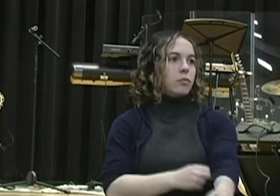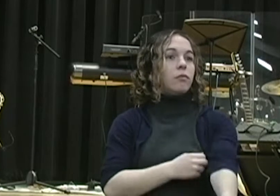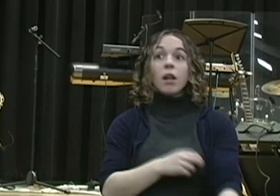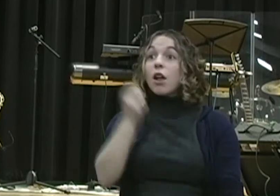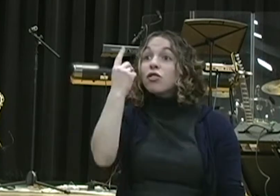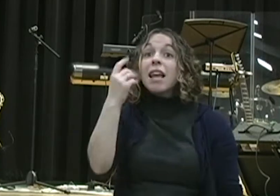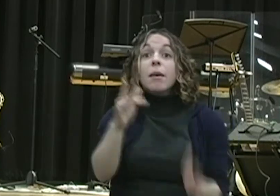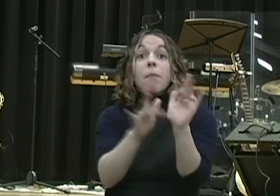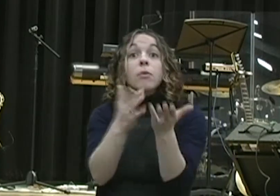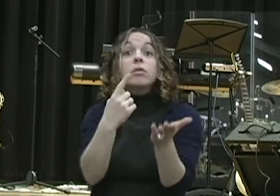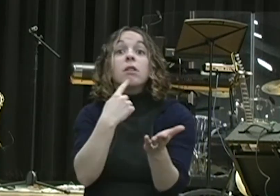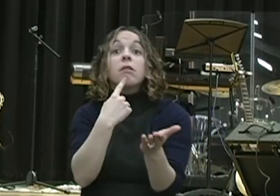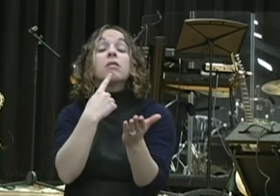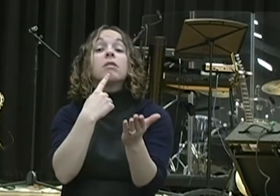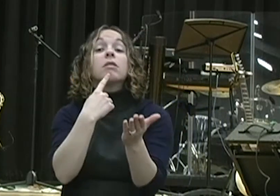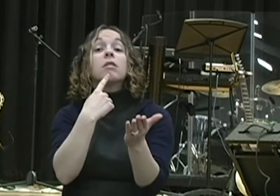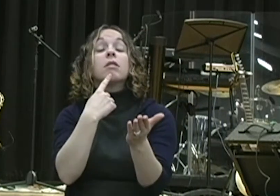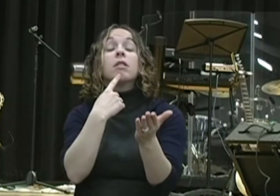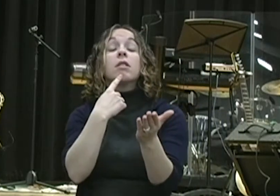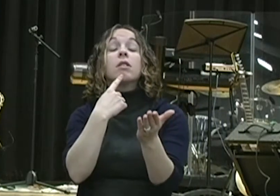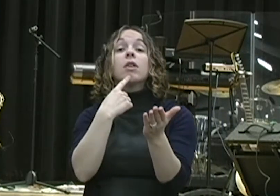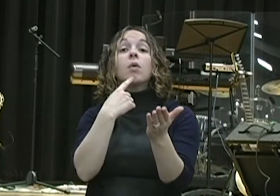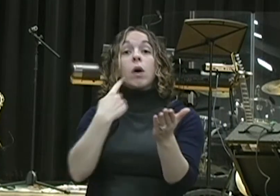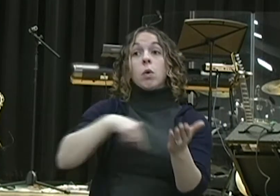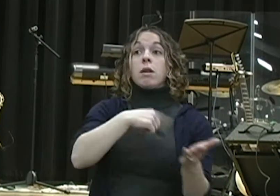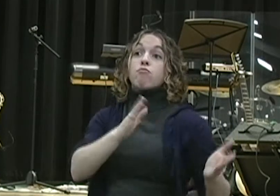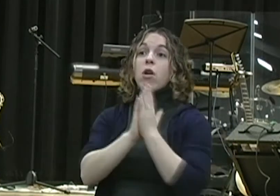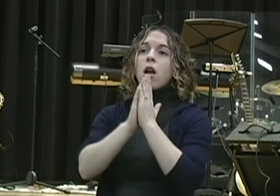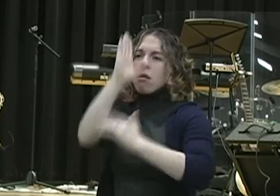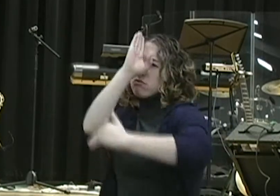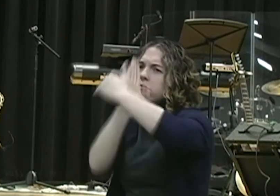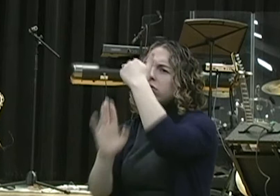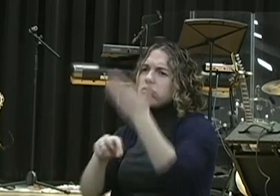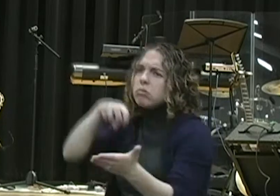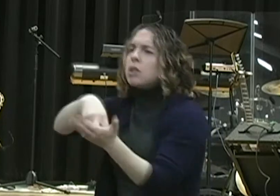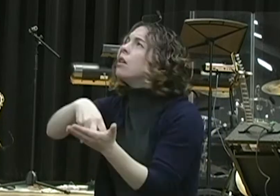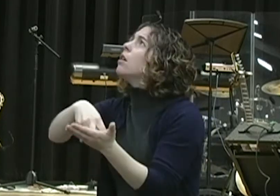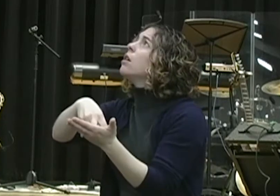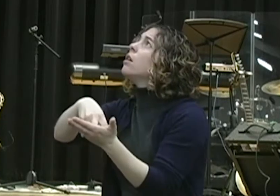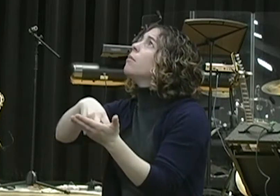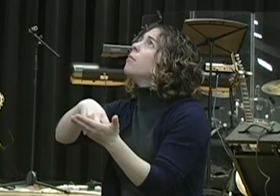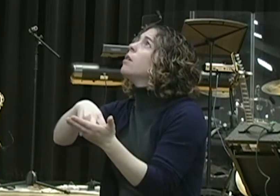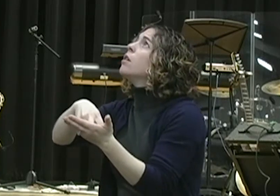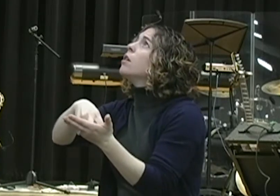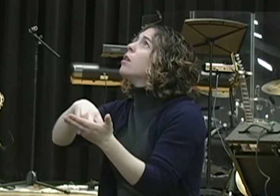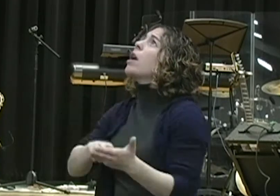unrighteousness. The Bible says personally, if somebody says they are without sin, that they are a liar and the truth is not in them. And we need to look at our